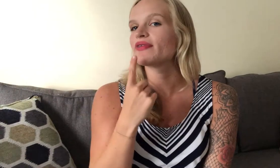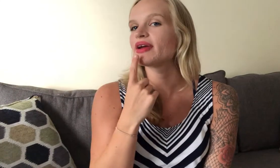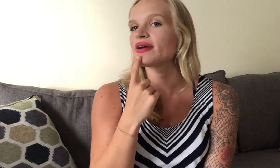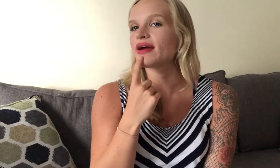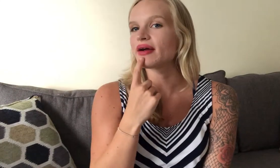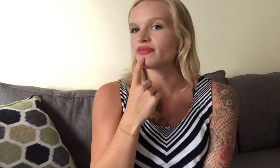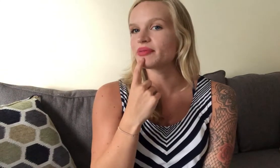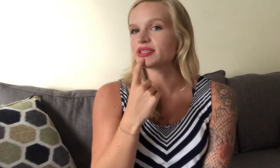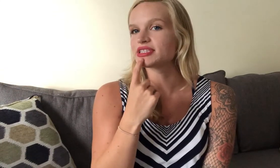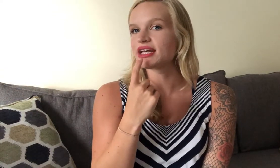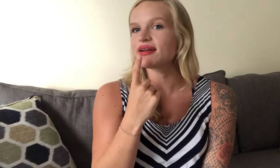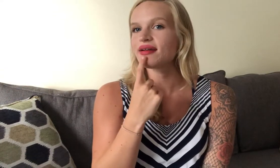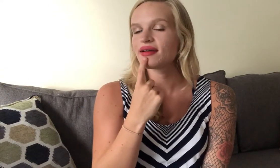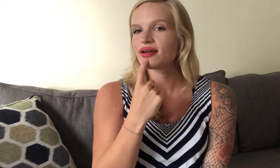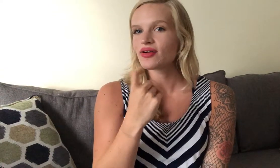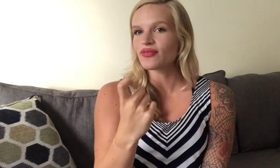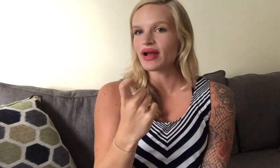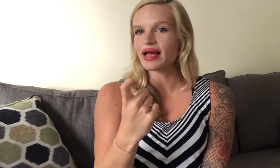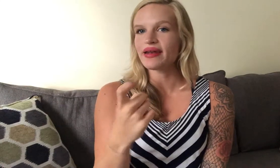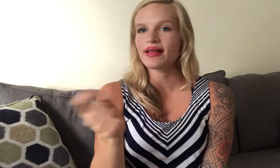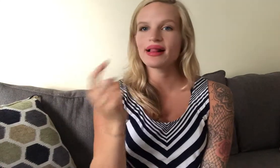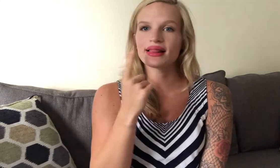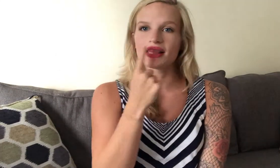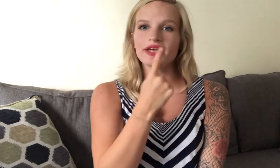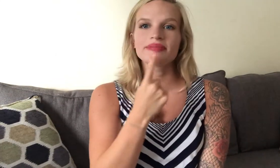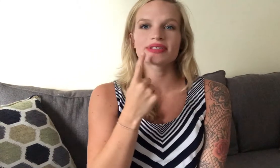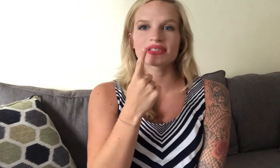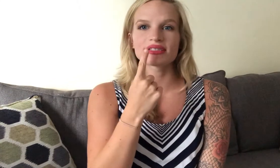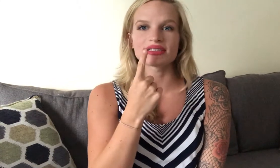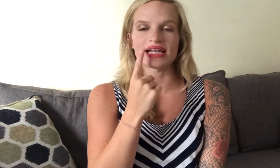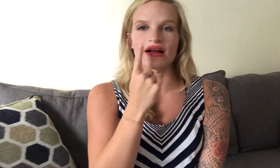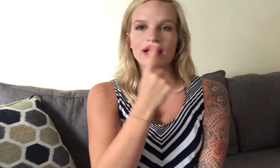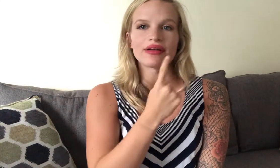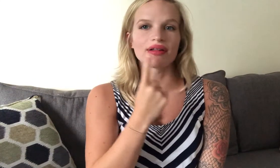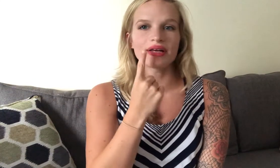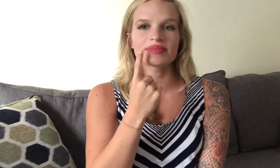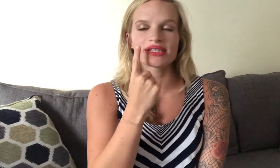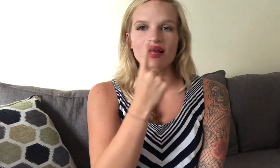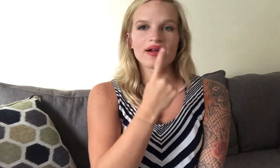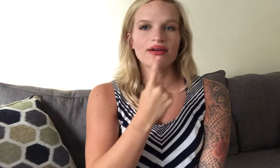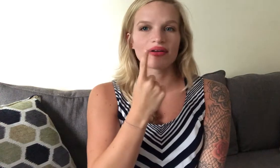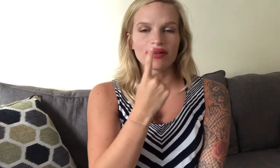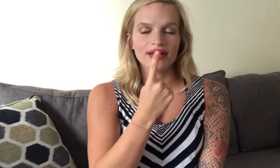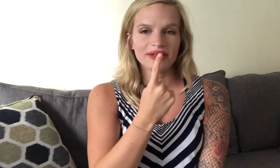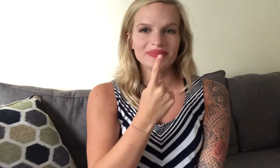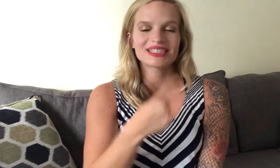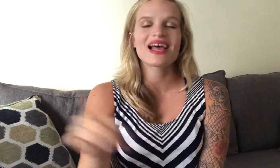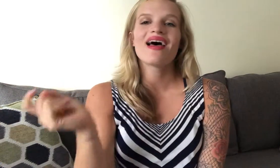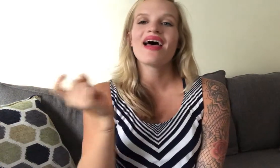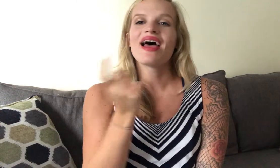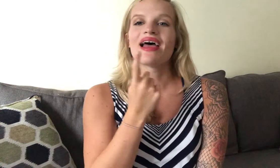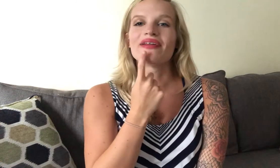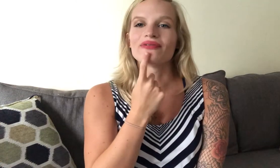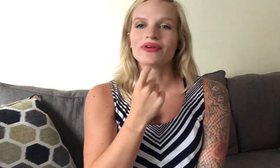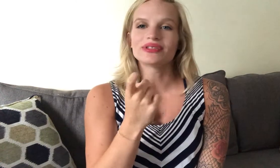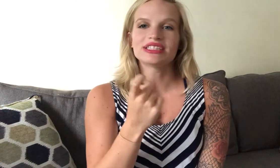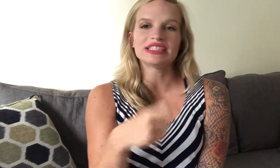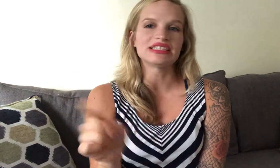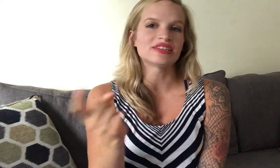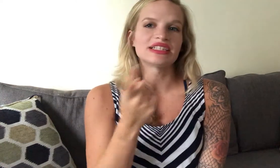finger grab from your chin red lips just outline your lips lips and rosy cheeks so I